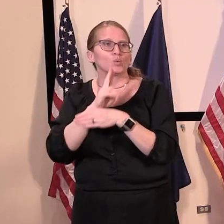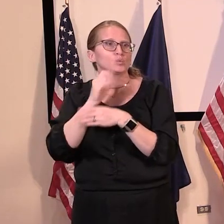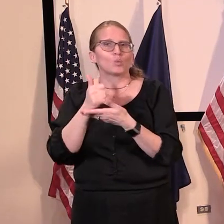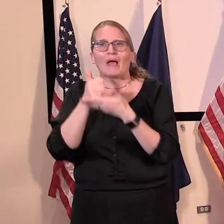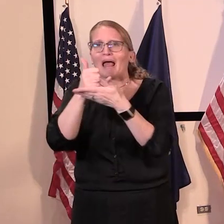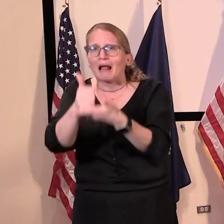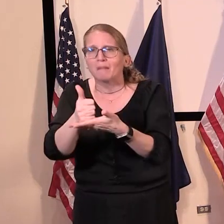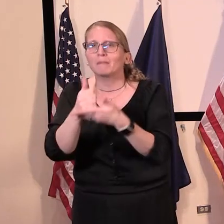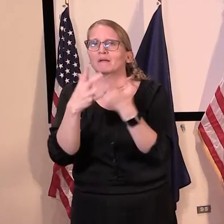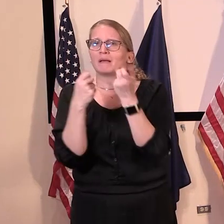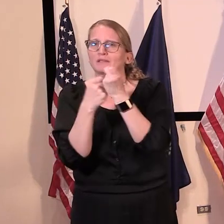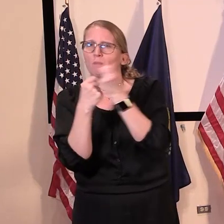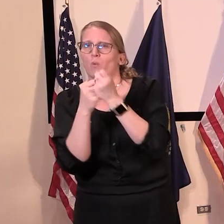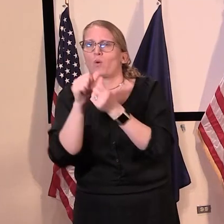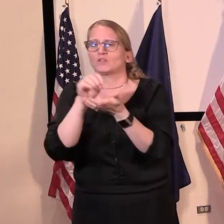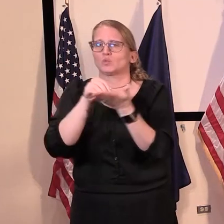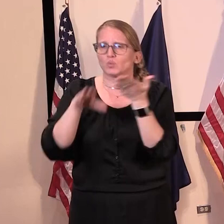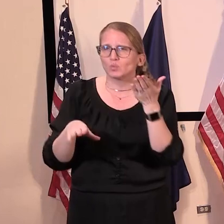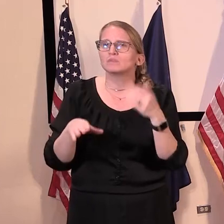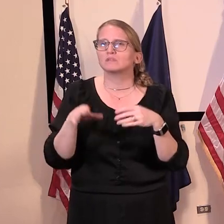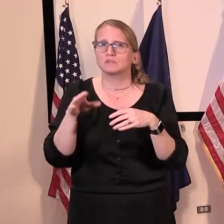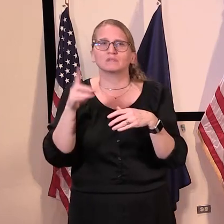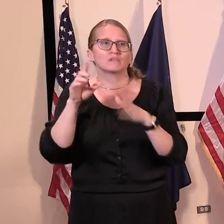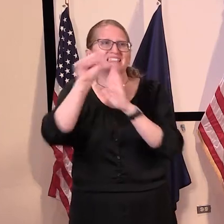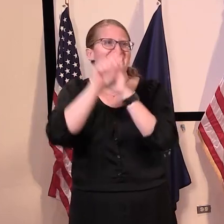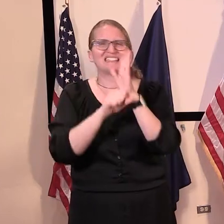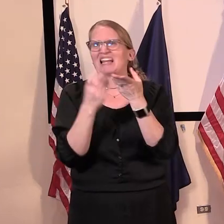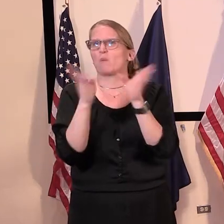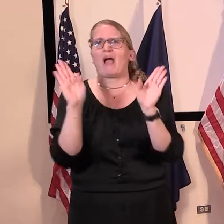needs of students as those emerge, uh, through systems statewide.